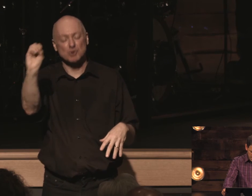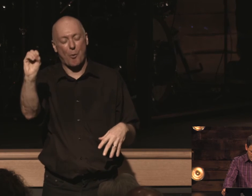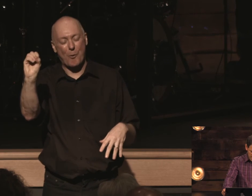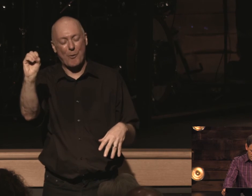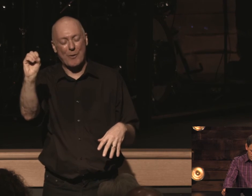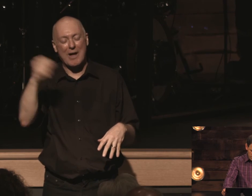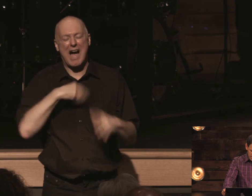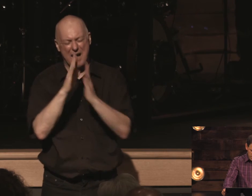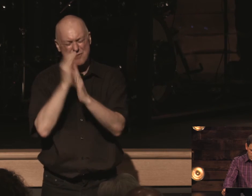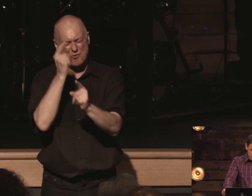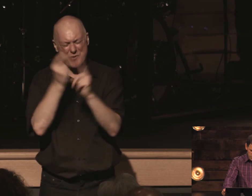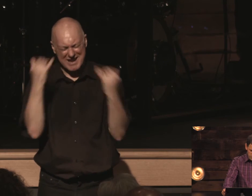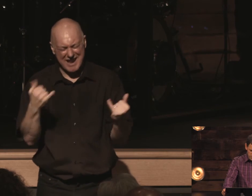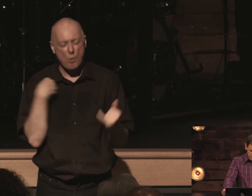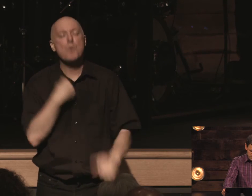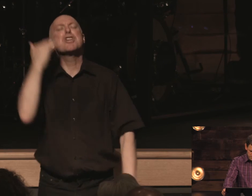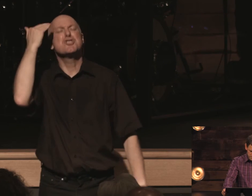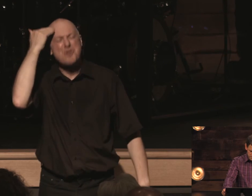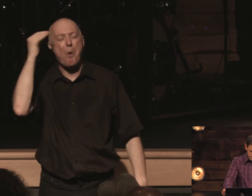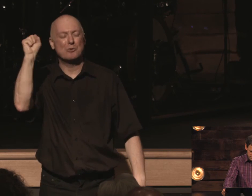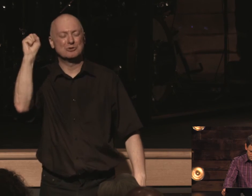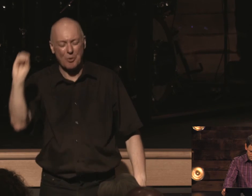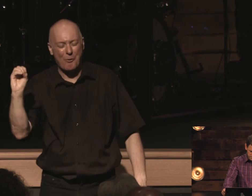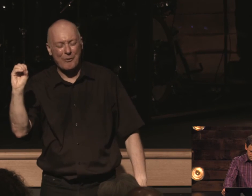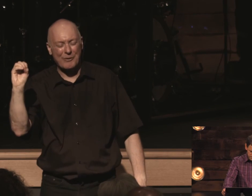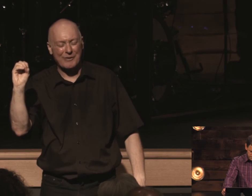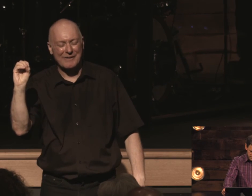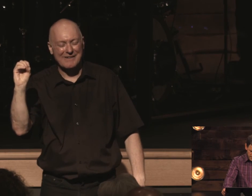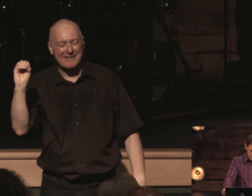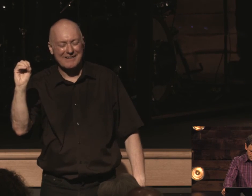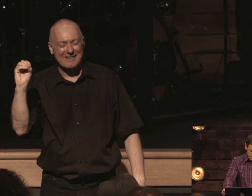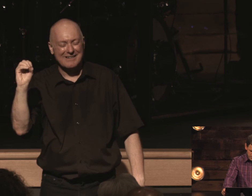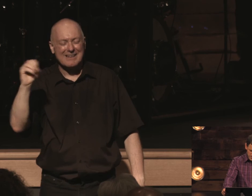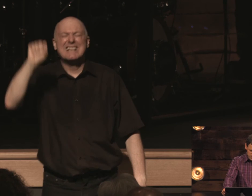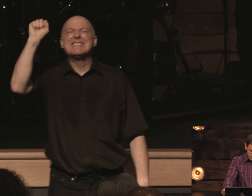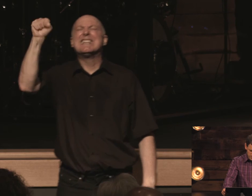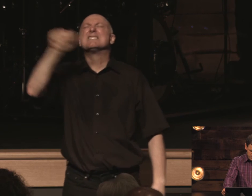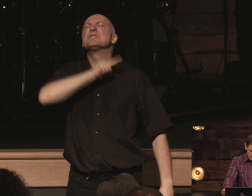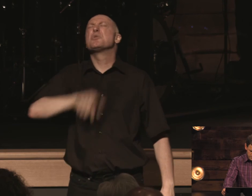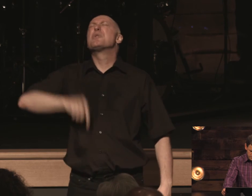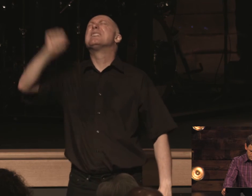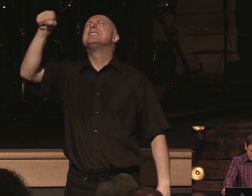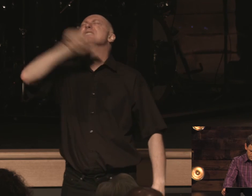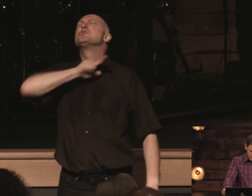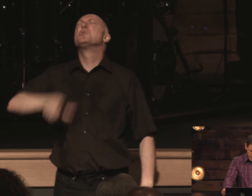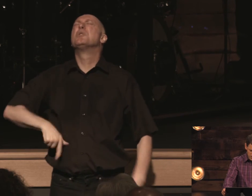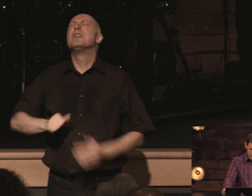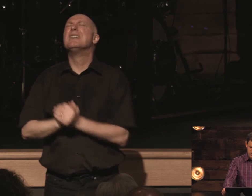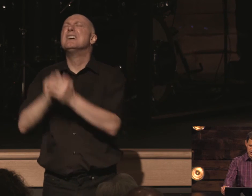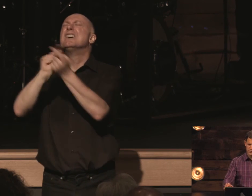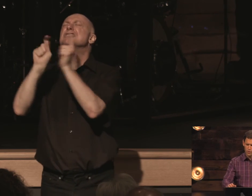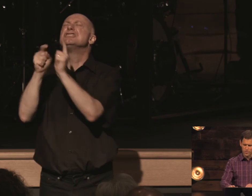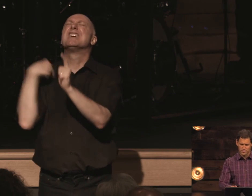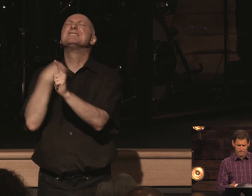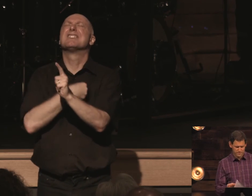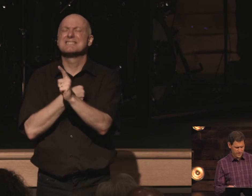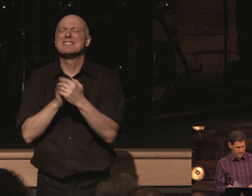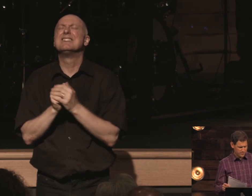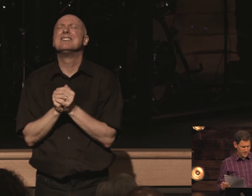and i pray right now we would know so yes lord yes lord change us and transform us we